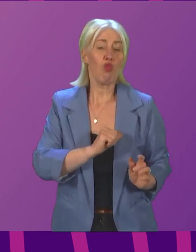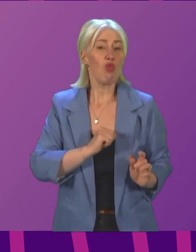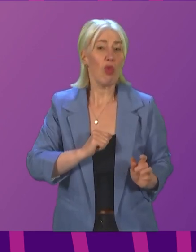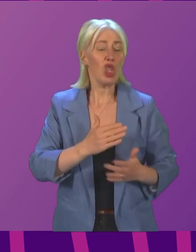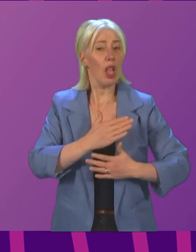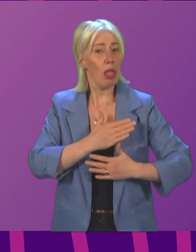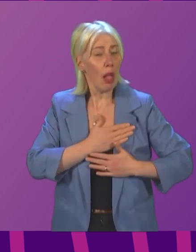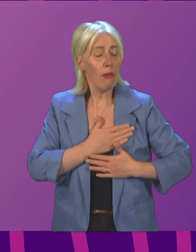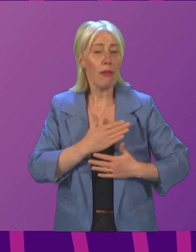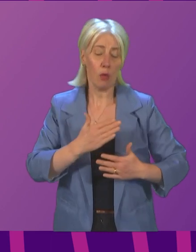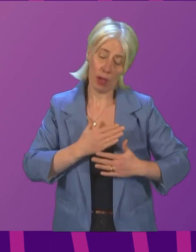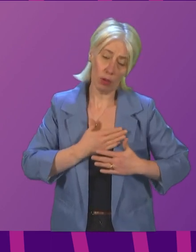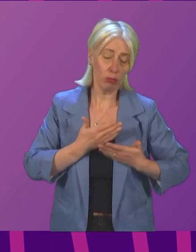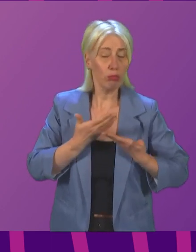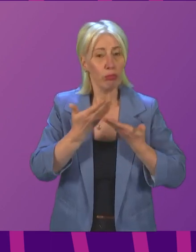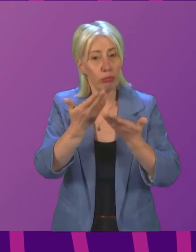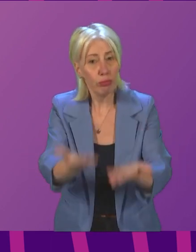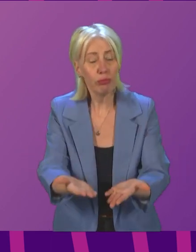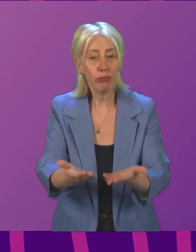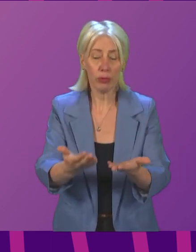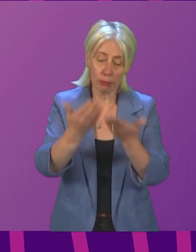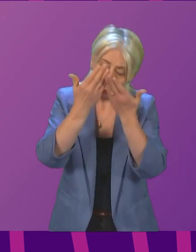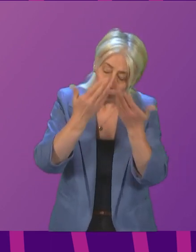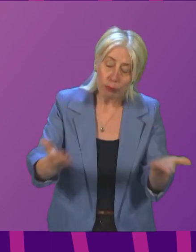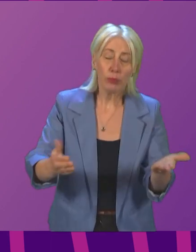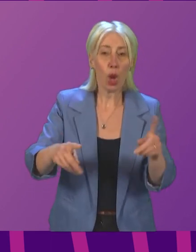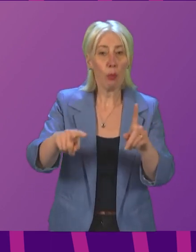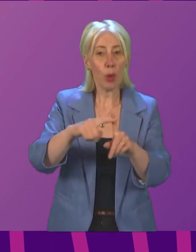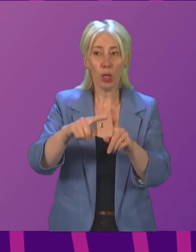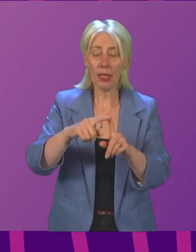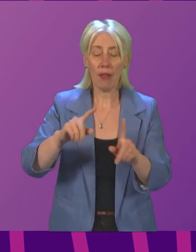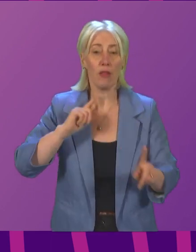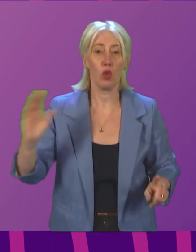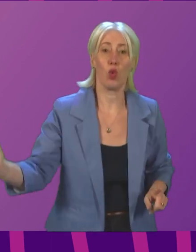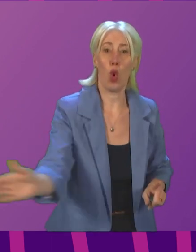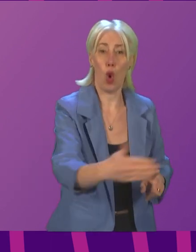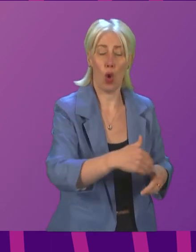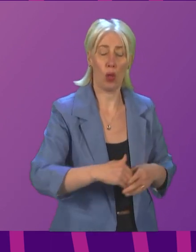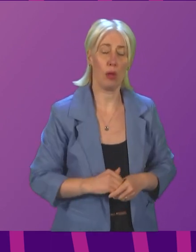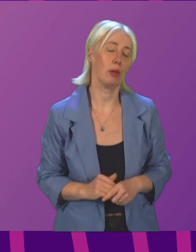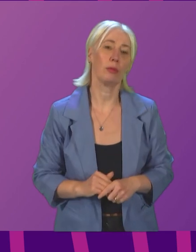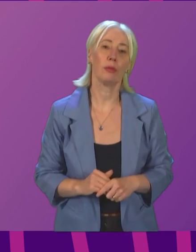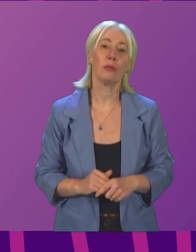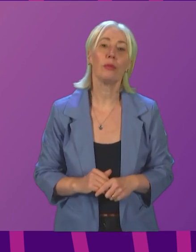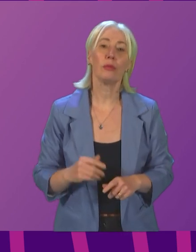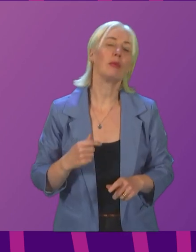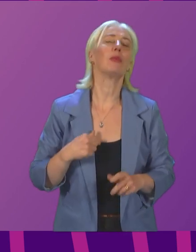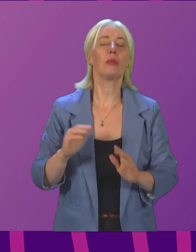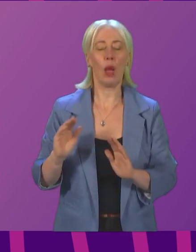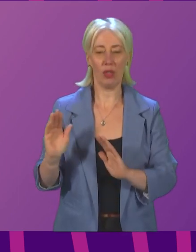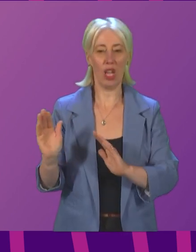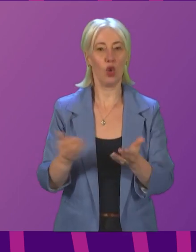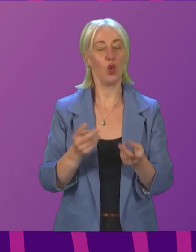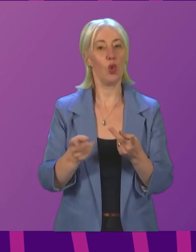out with unconditional positive regard to all. I was introduced to another Fife spoon,